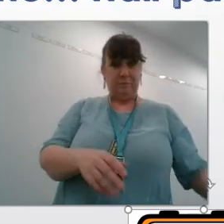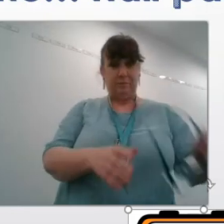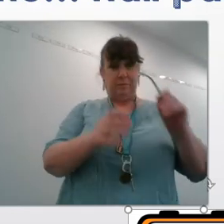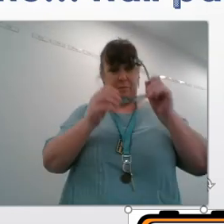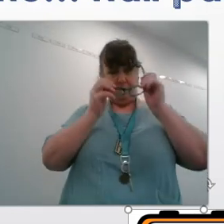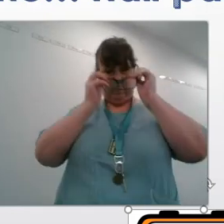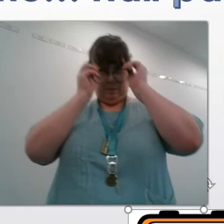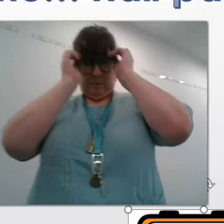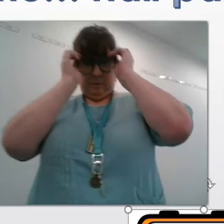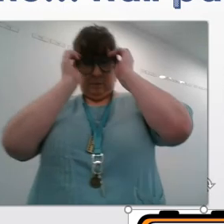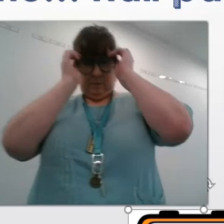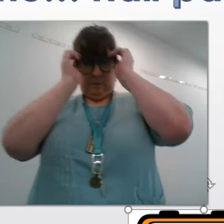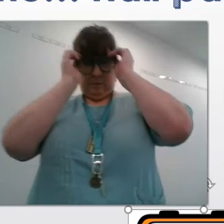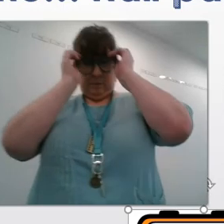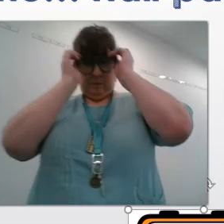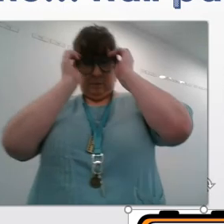goes on